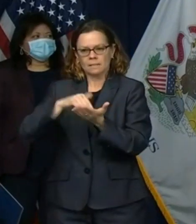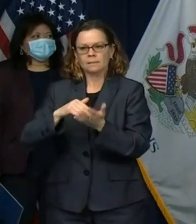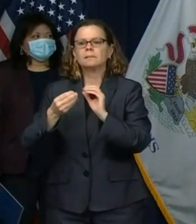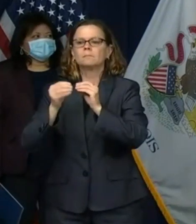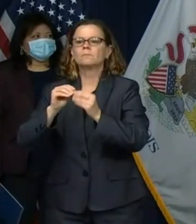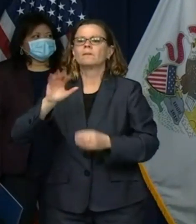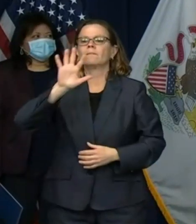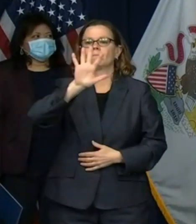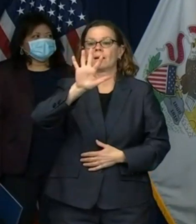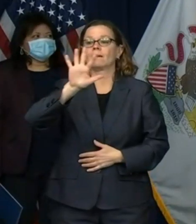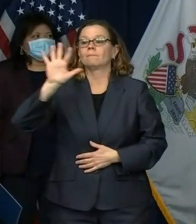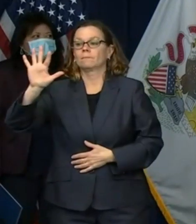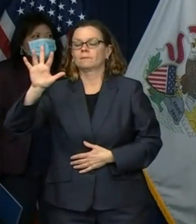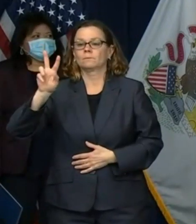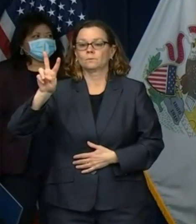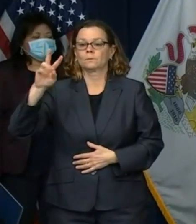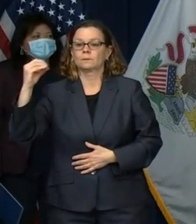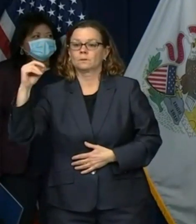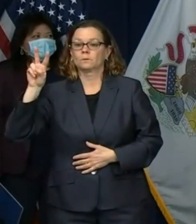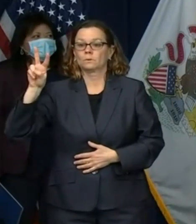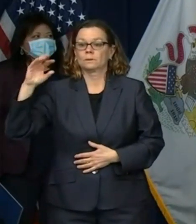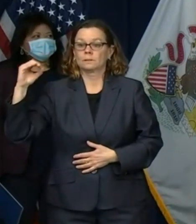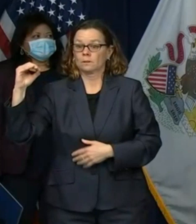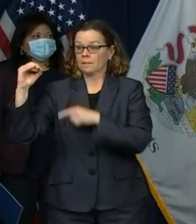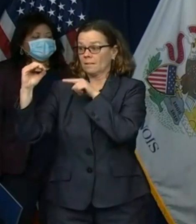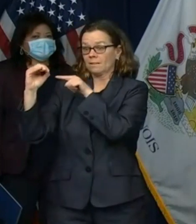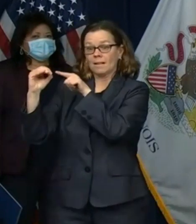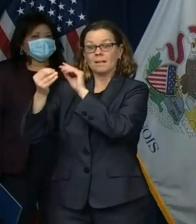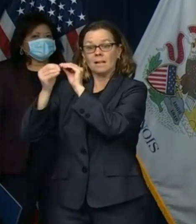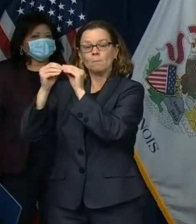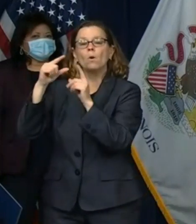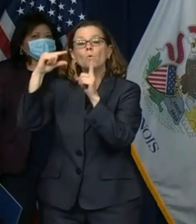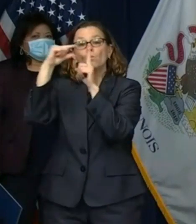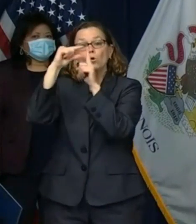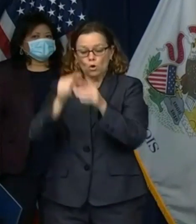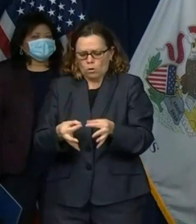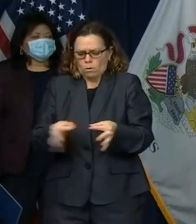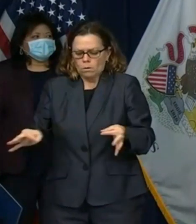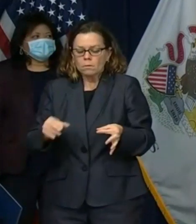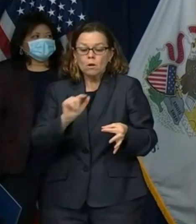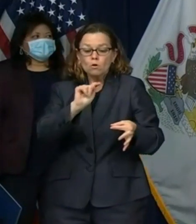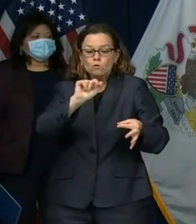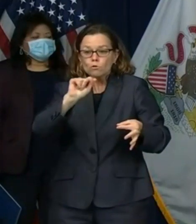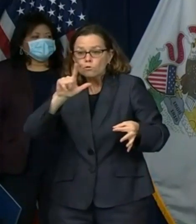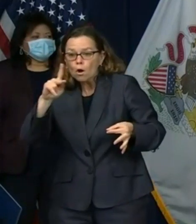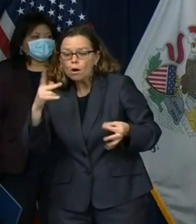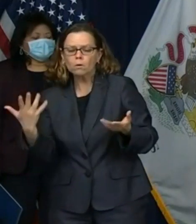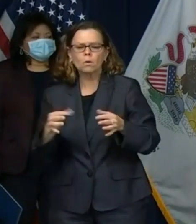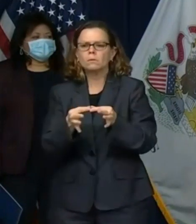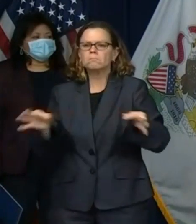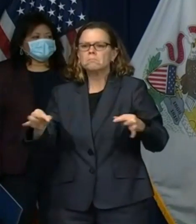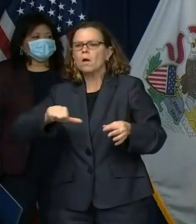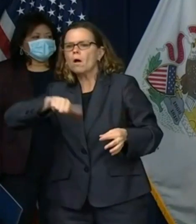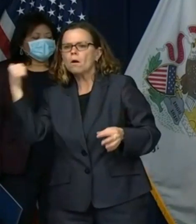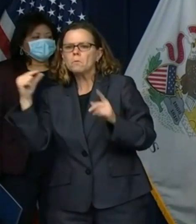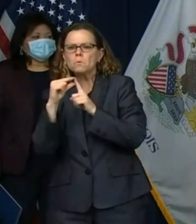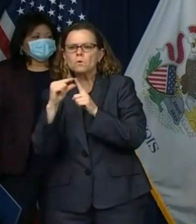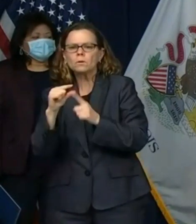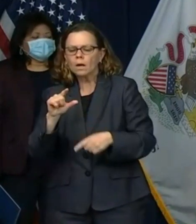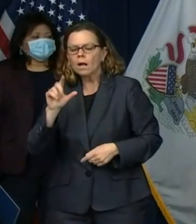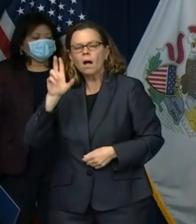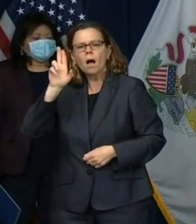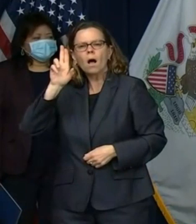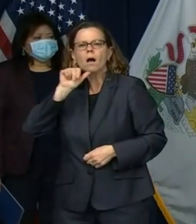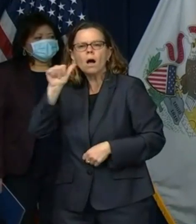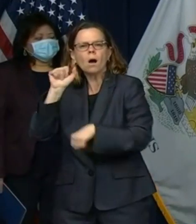2020 key words can be texted to that like unemployment or food